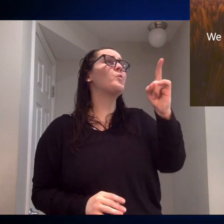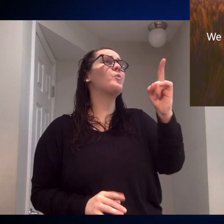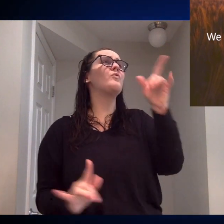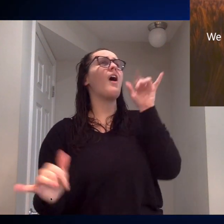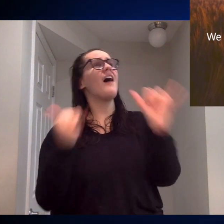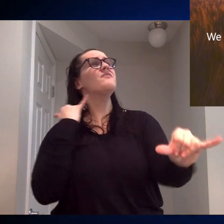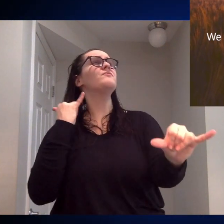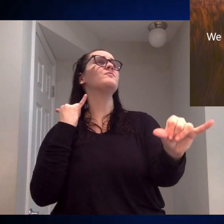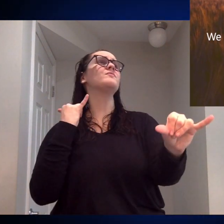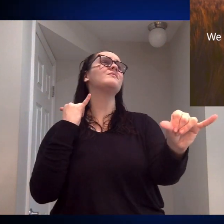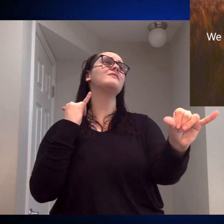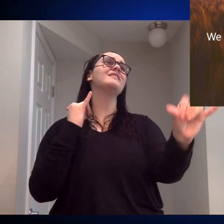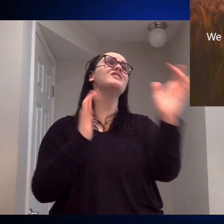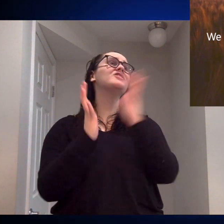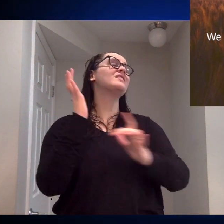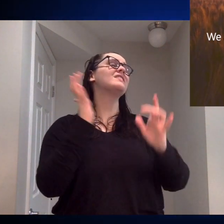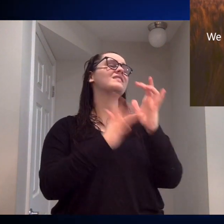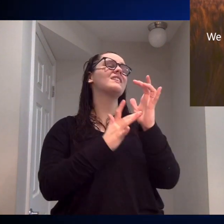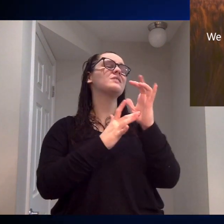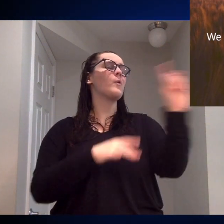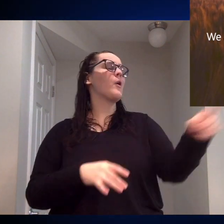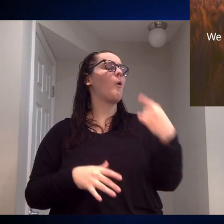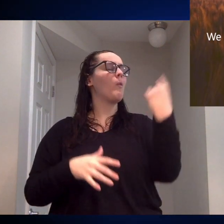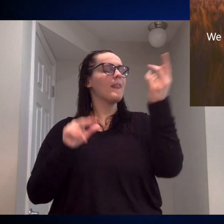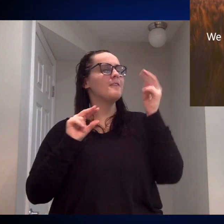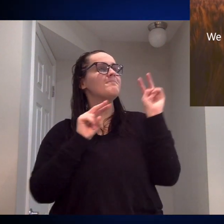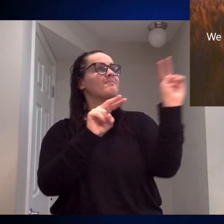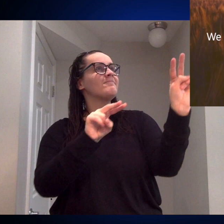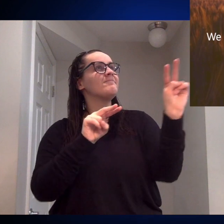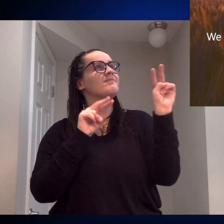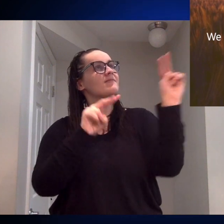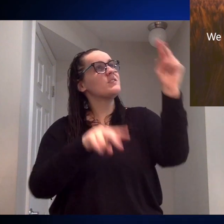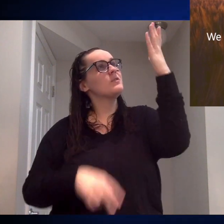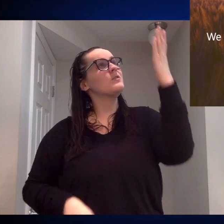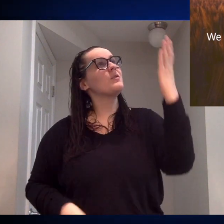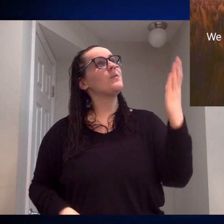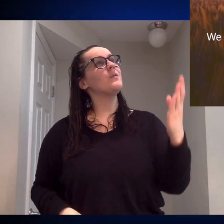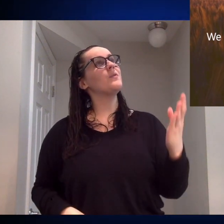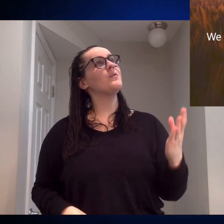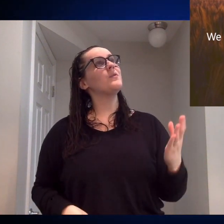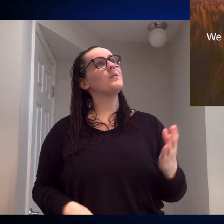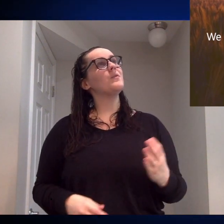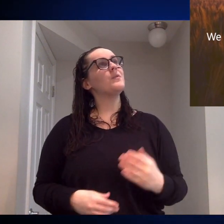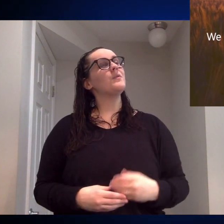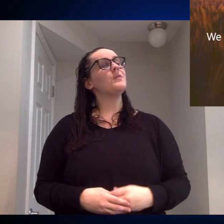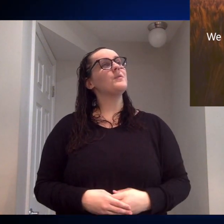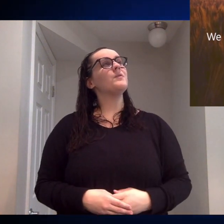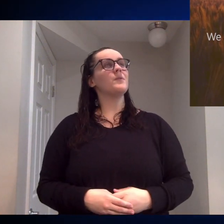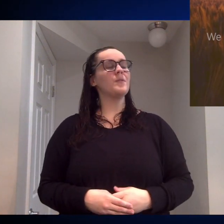Oh, Jesus, we turn our eyes to you.